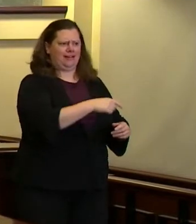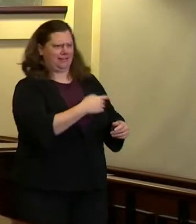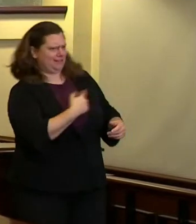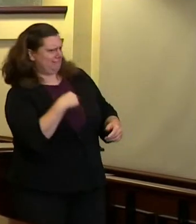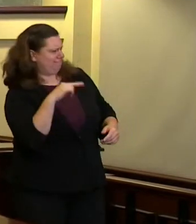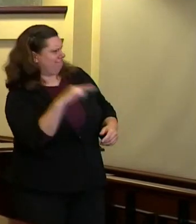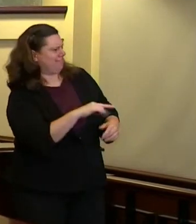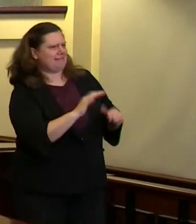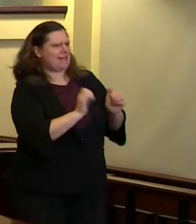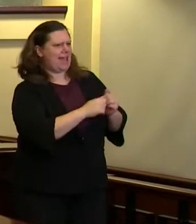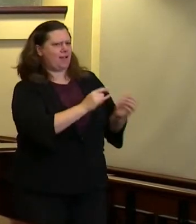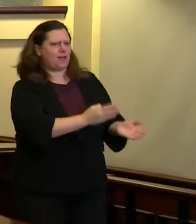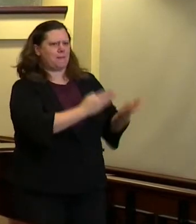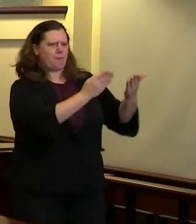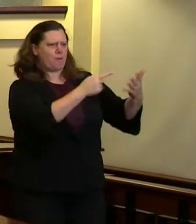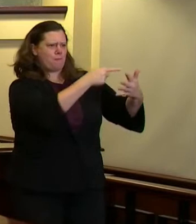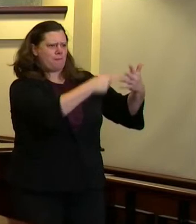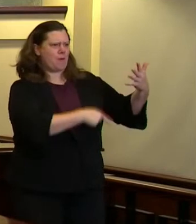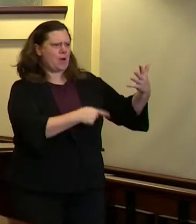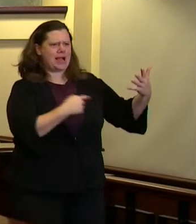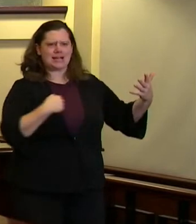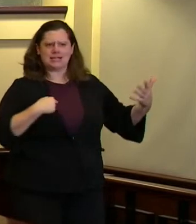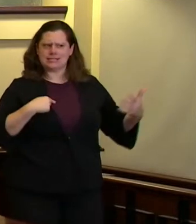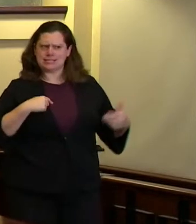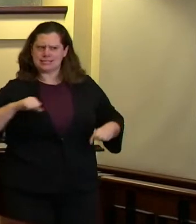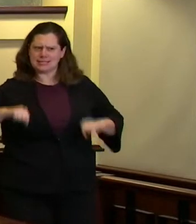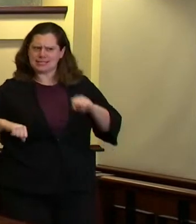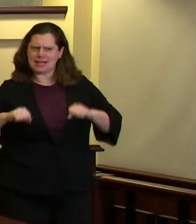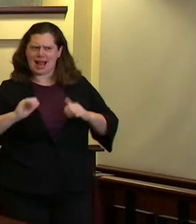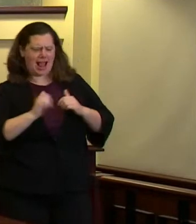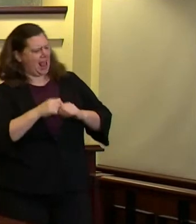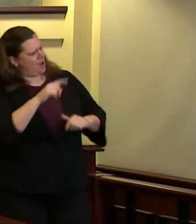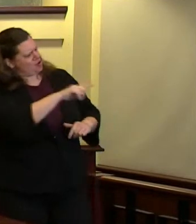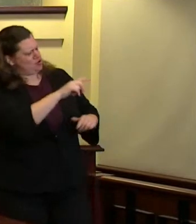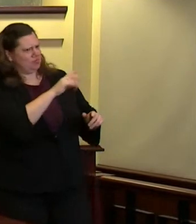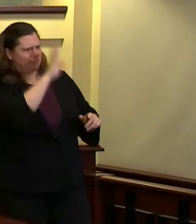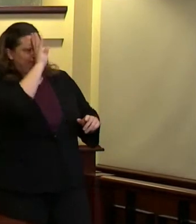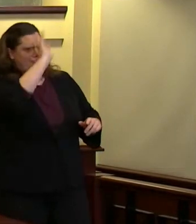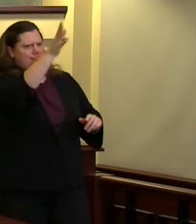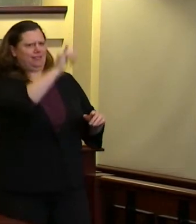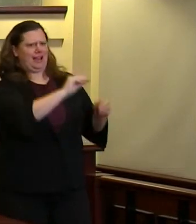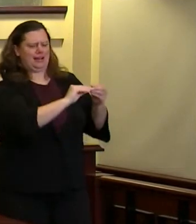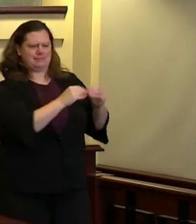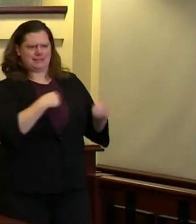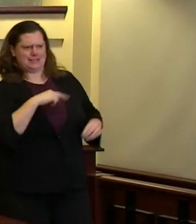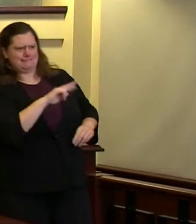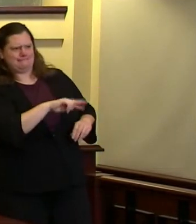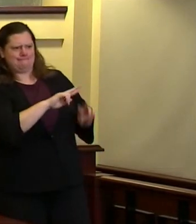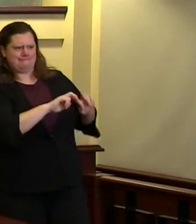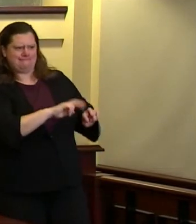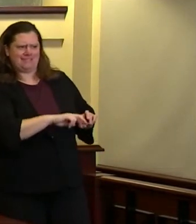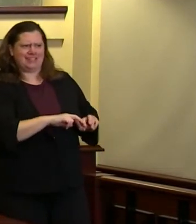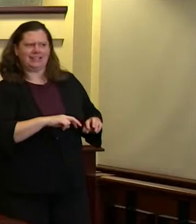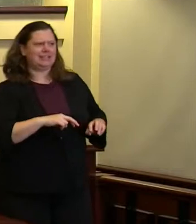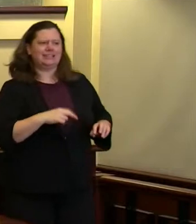and I'm not sure that all of those are necessarily accurate